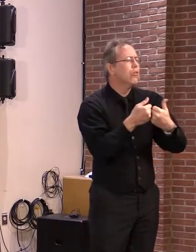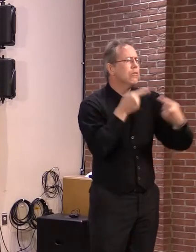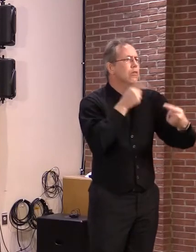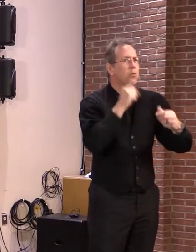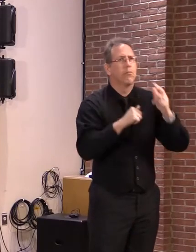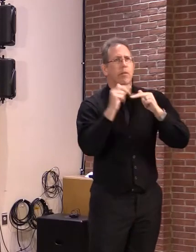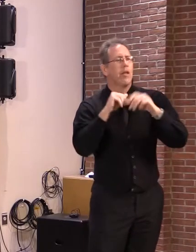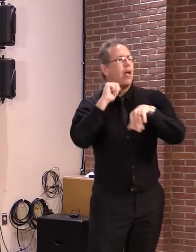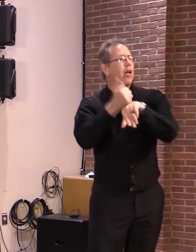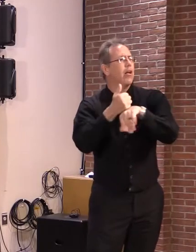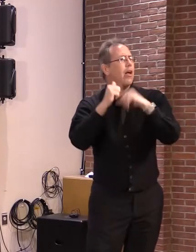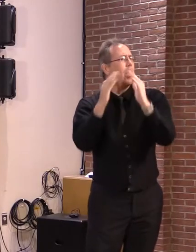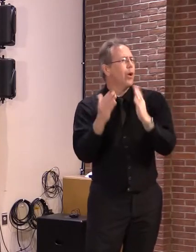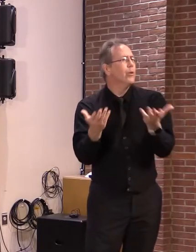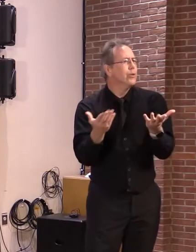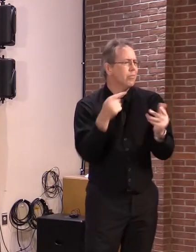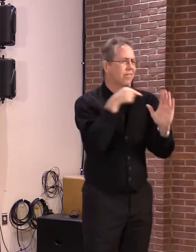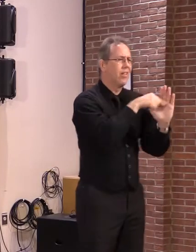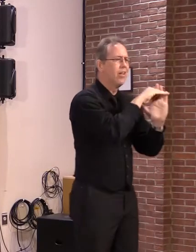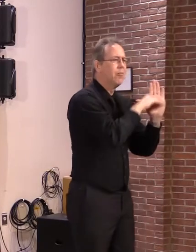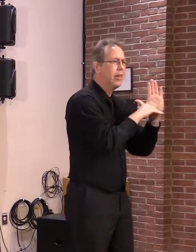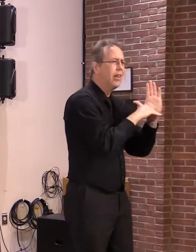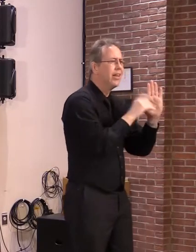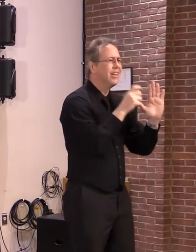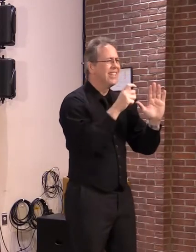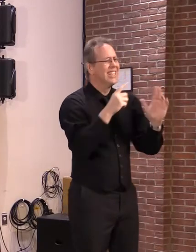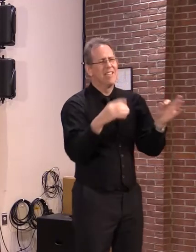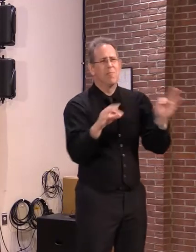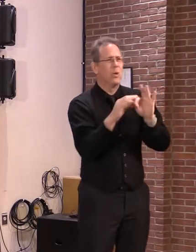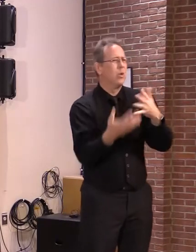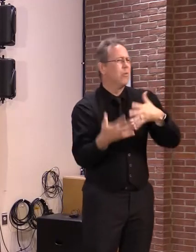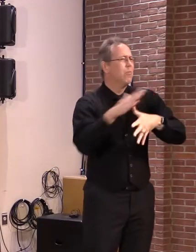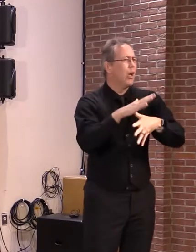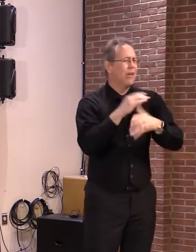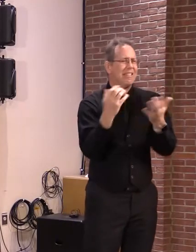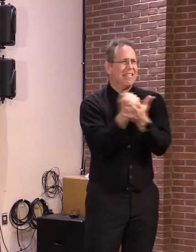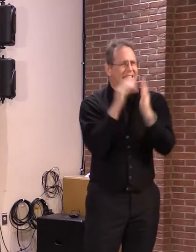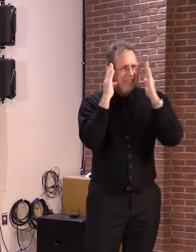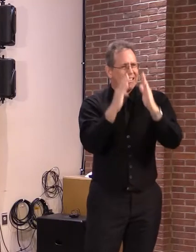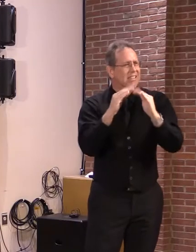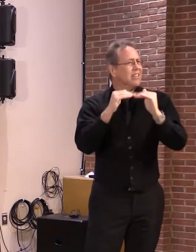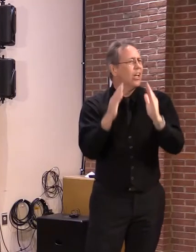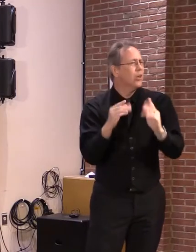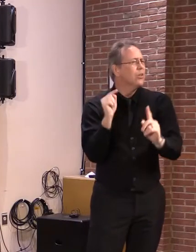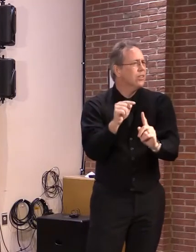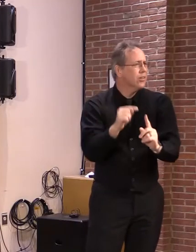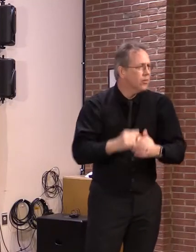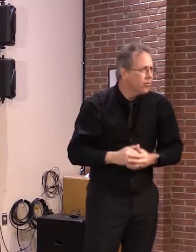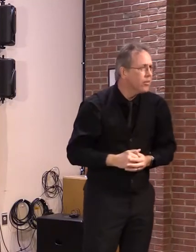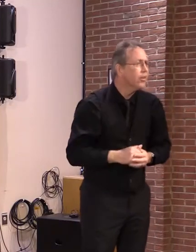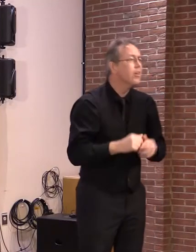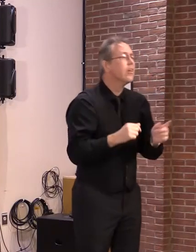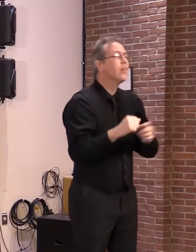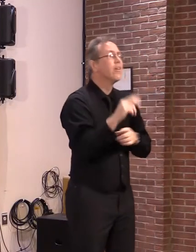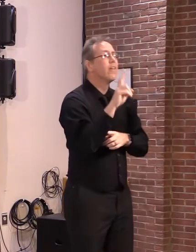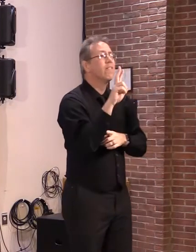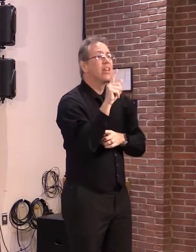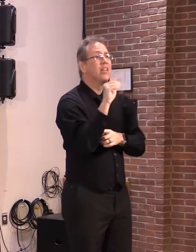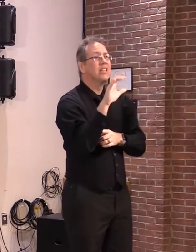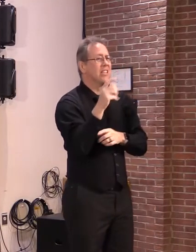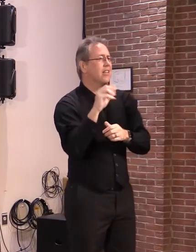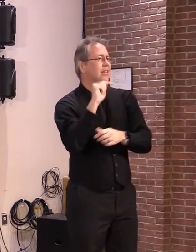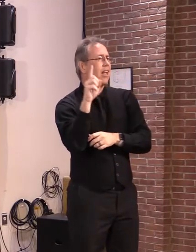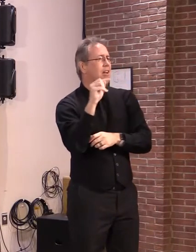a time when we need it most. Mayor Weinberger and Ted Brady from VLCT have been vocal about these issues,